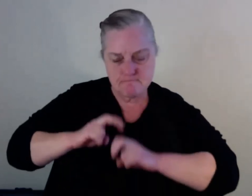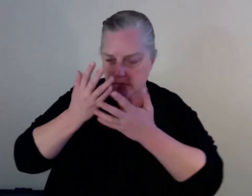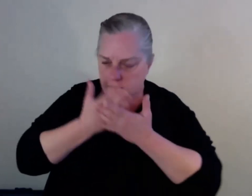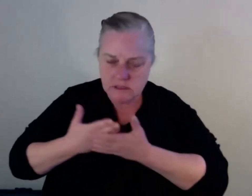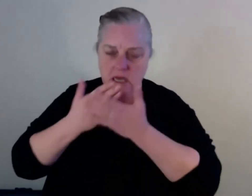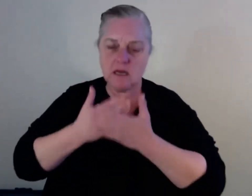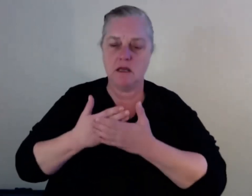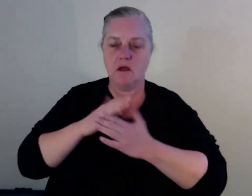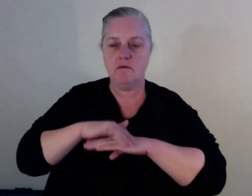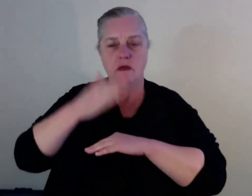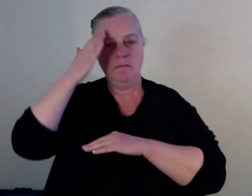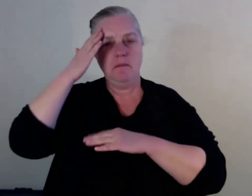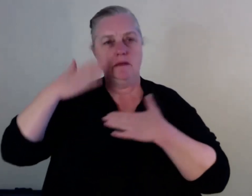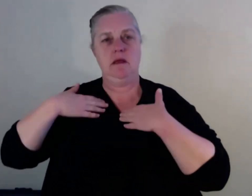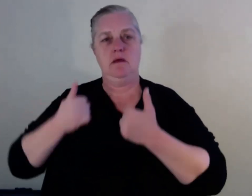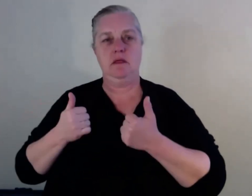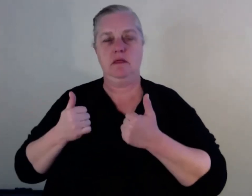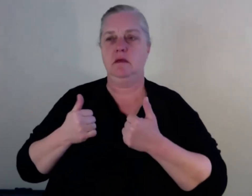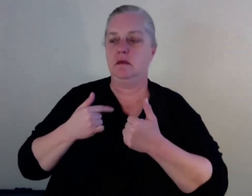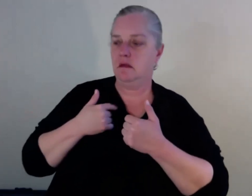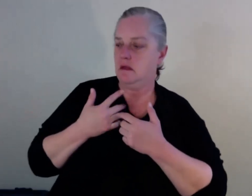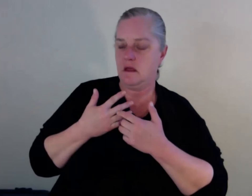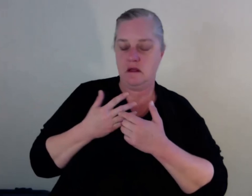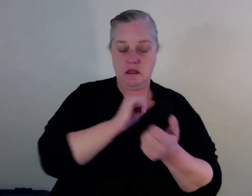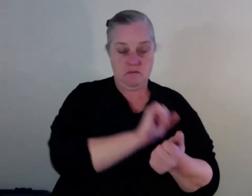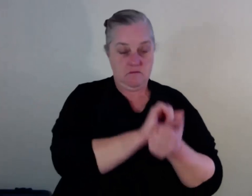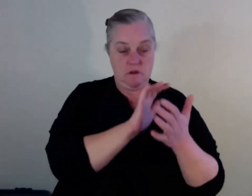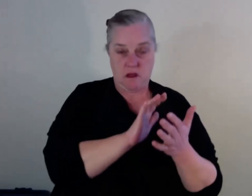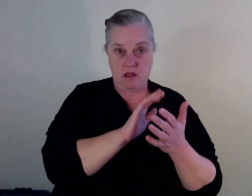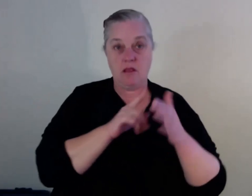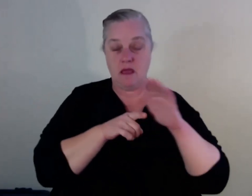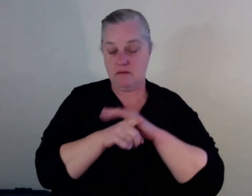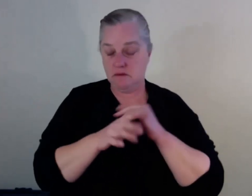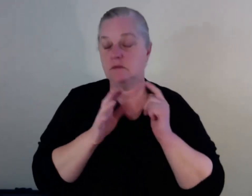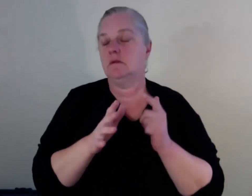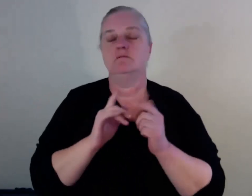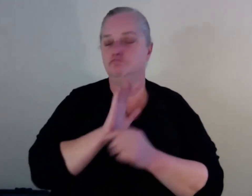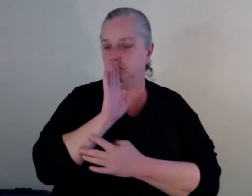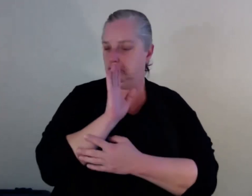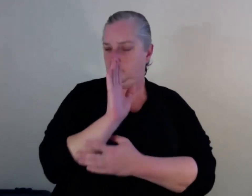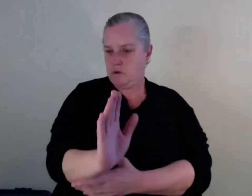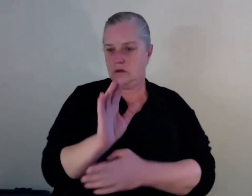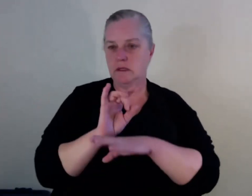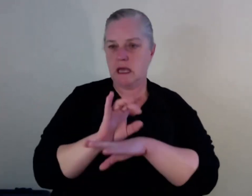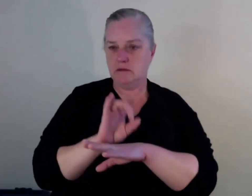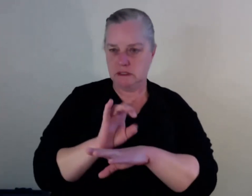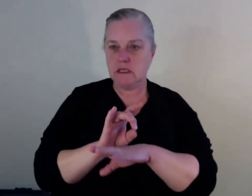counseling. I went to the courses that parole told me to do. And, um, basically when you, when you look at it, we